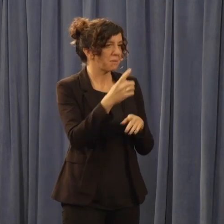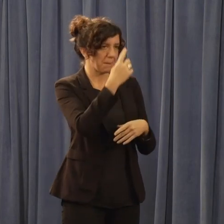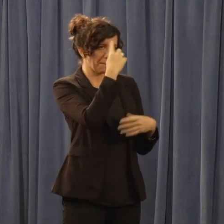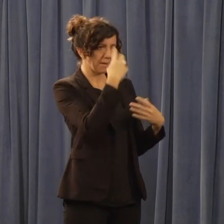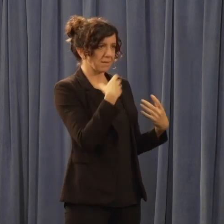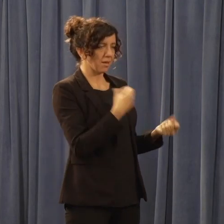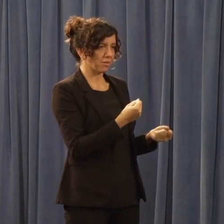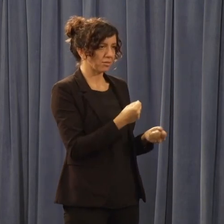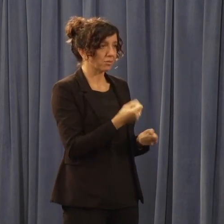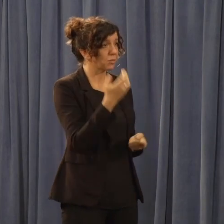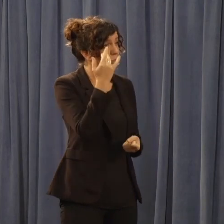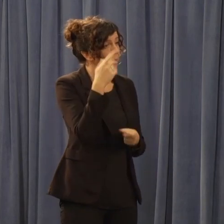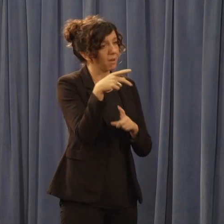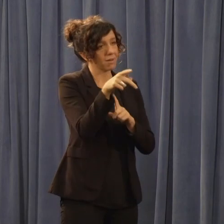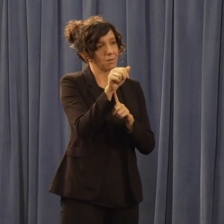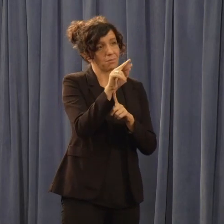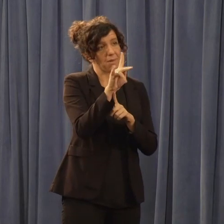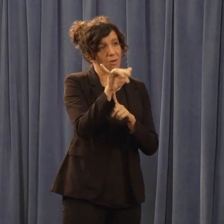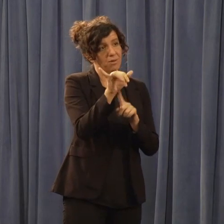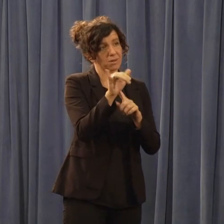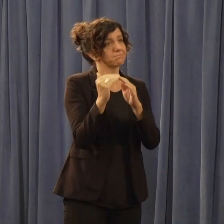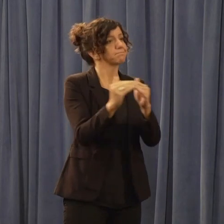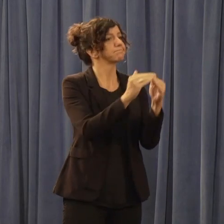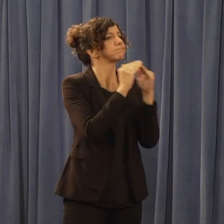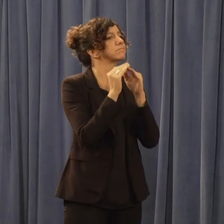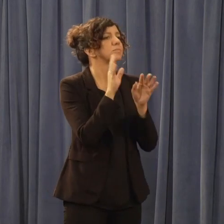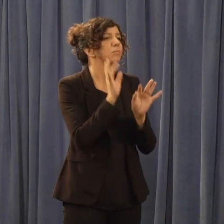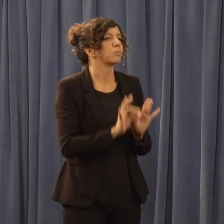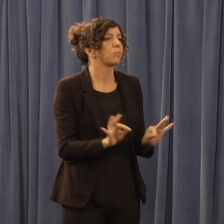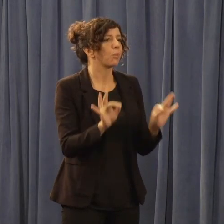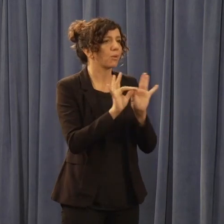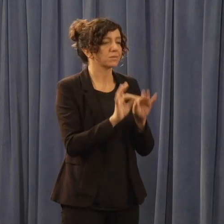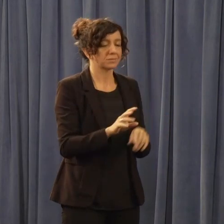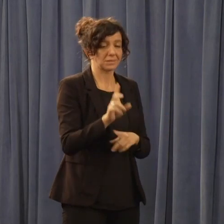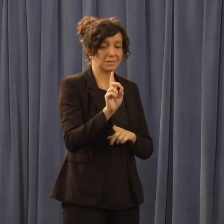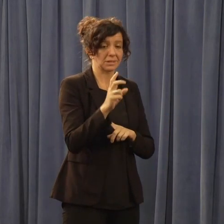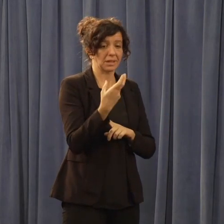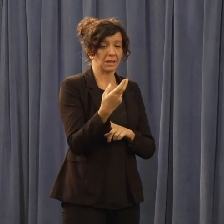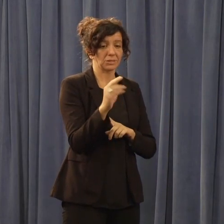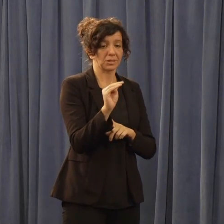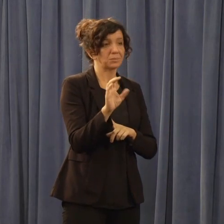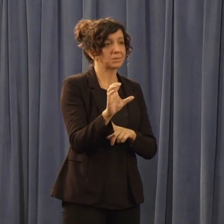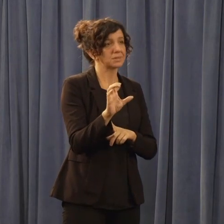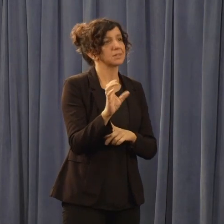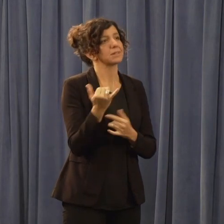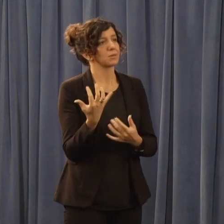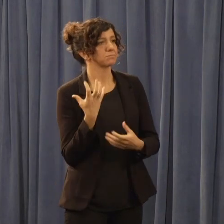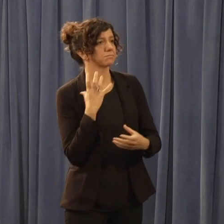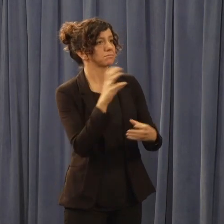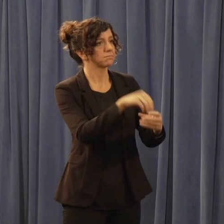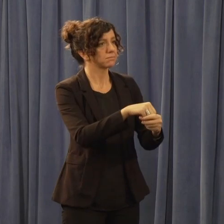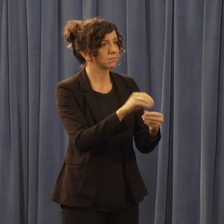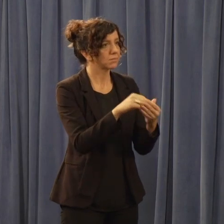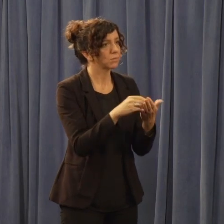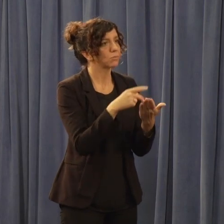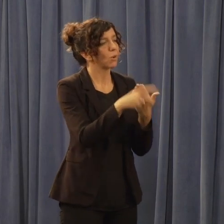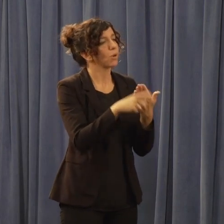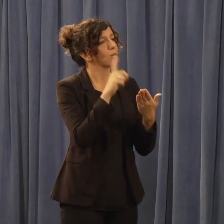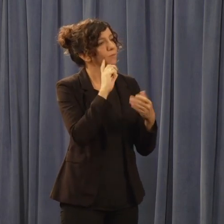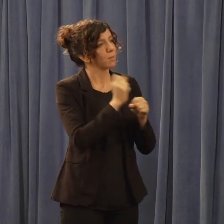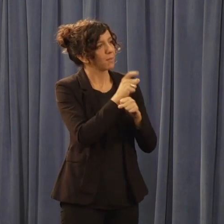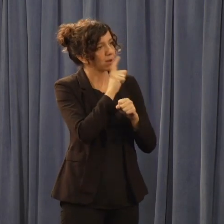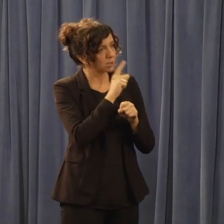we're going after parity. Mark my words, DHMC is getting in the business of real enforcement,